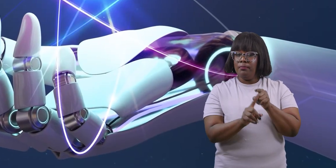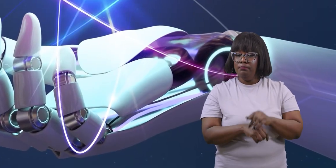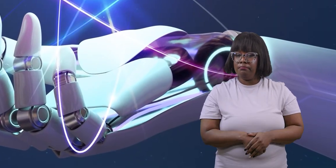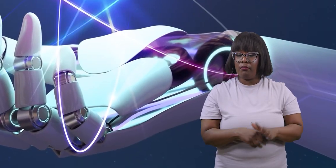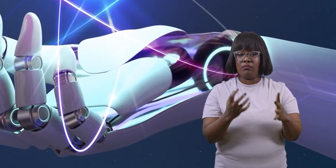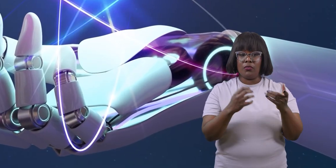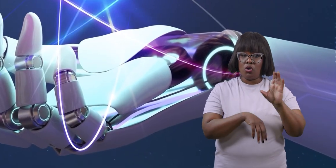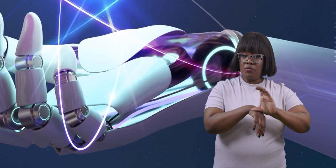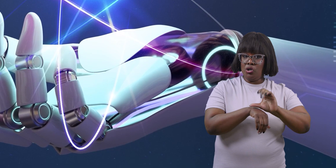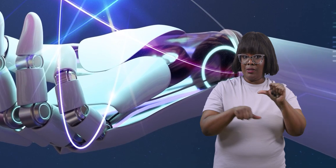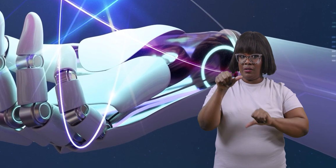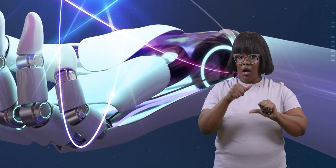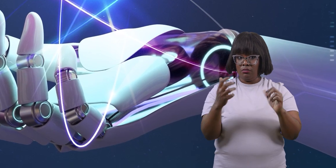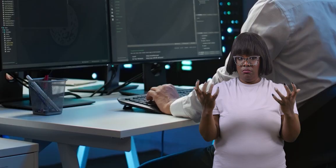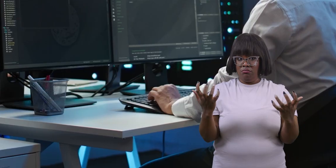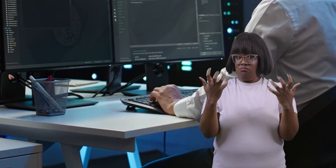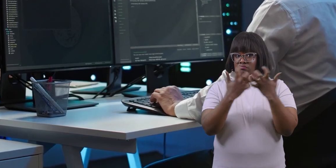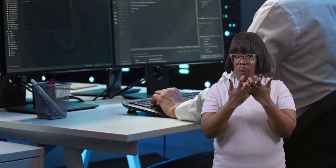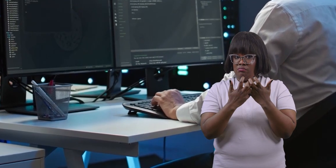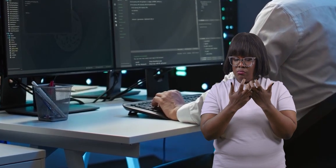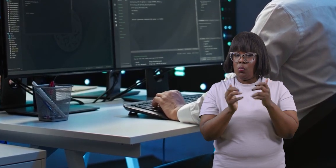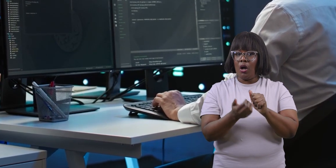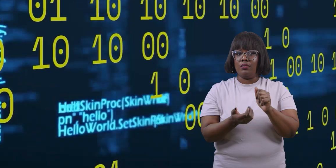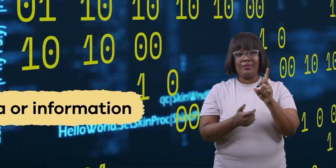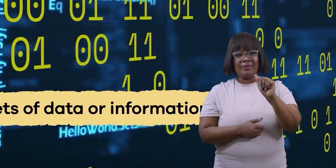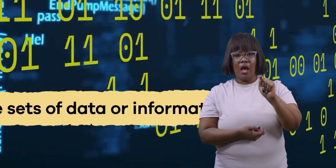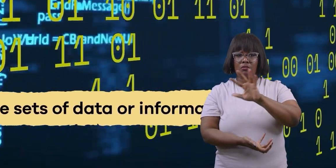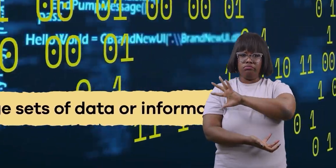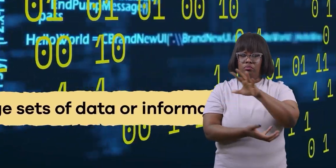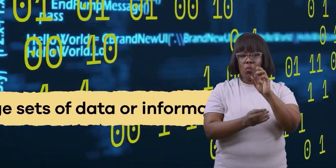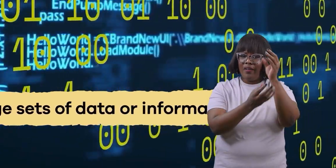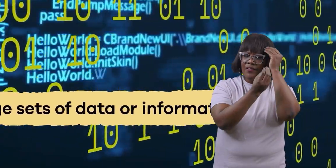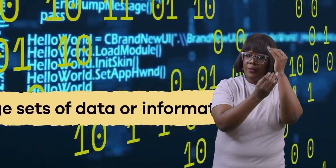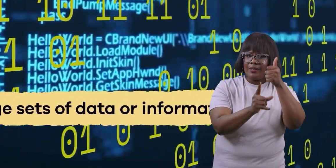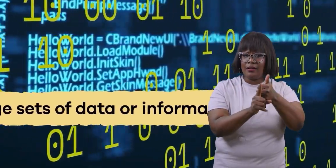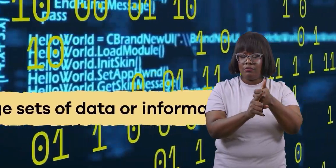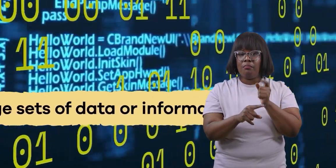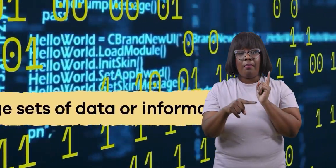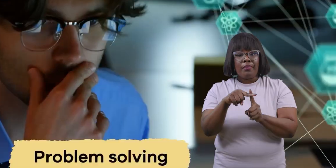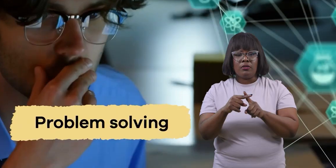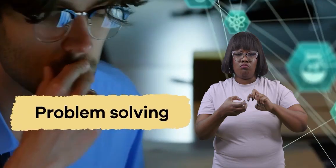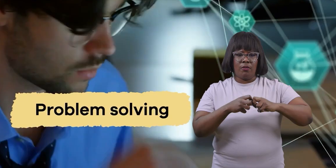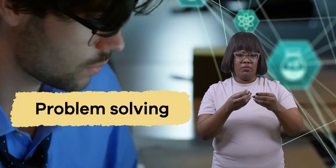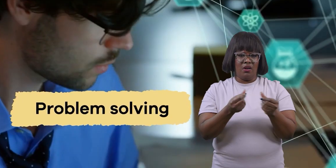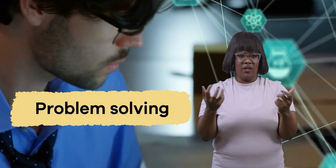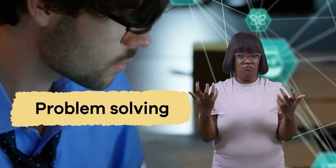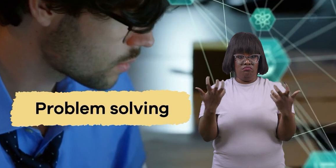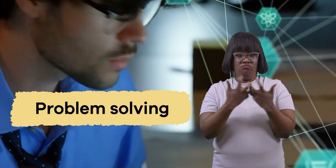AI is that it combines computer science, large sets of data or information, and problem solving.